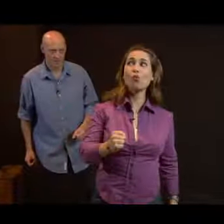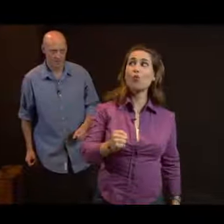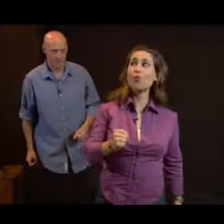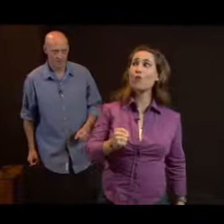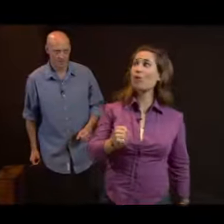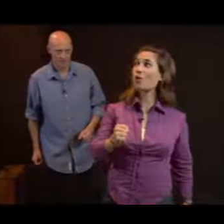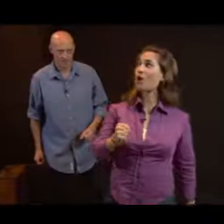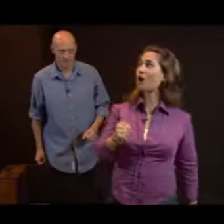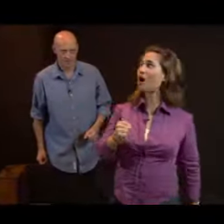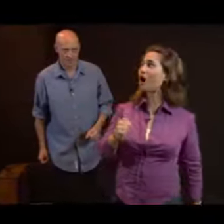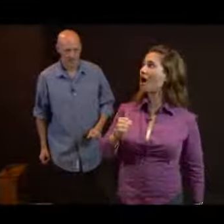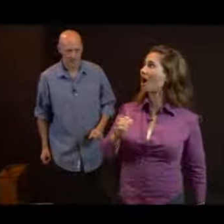What?